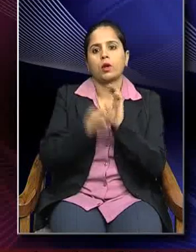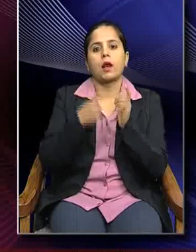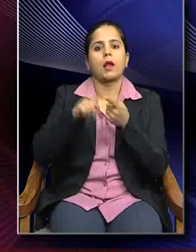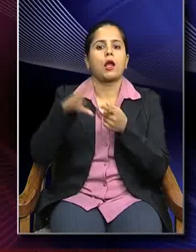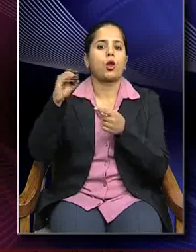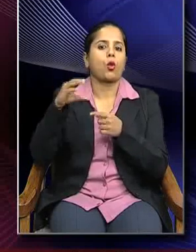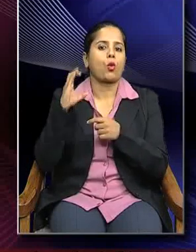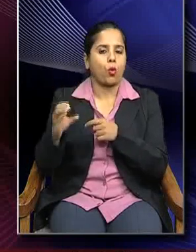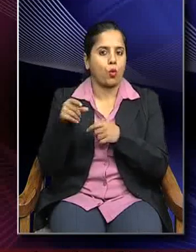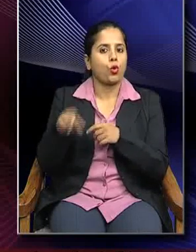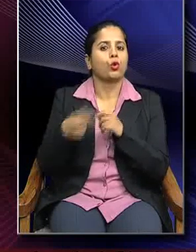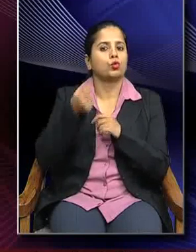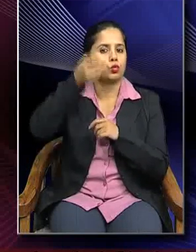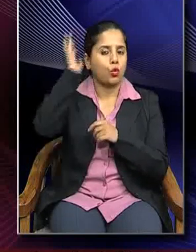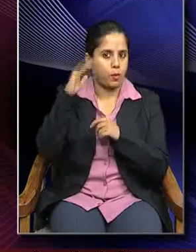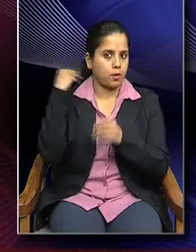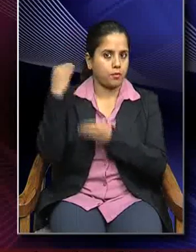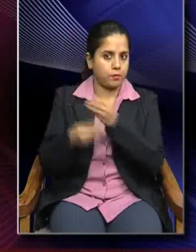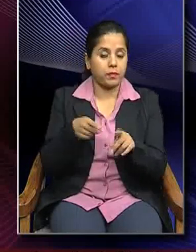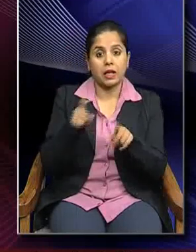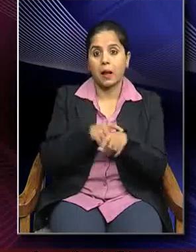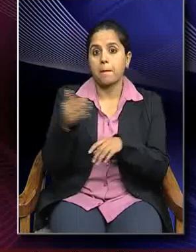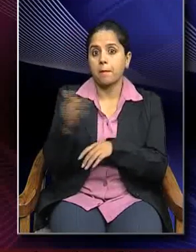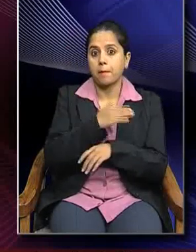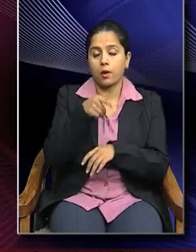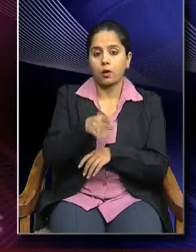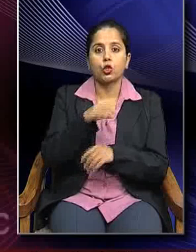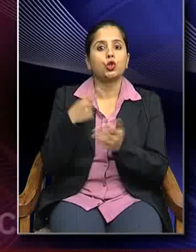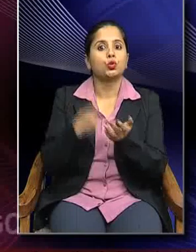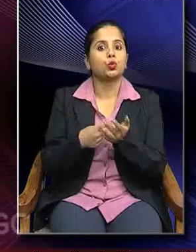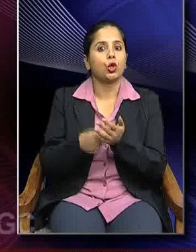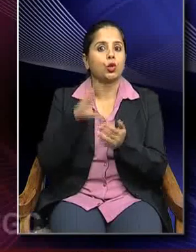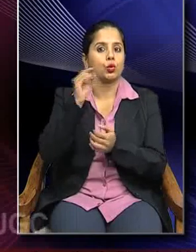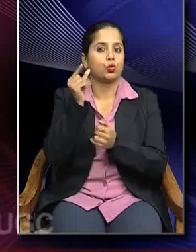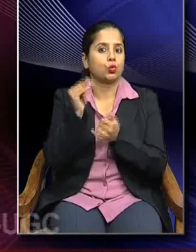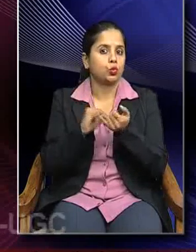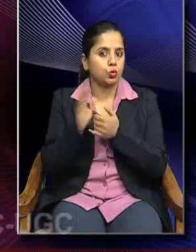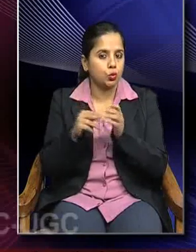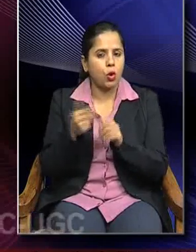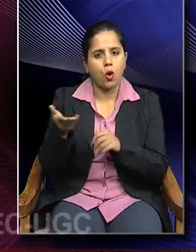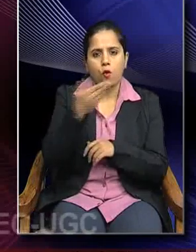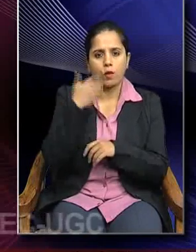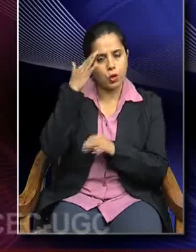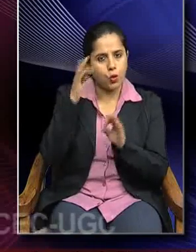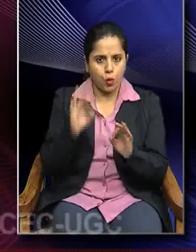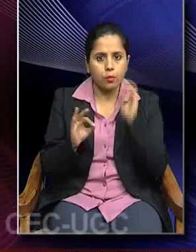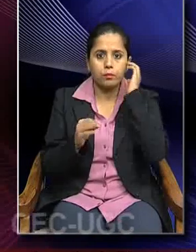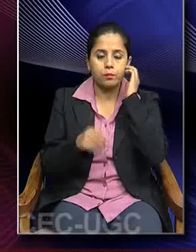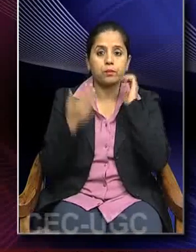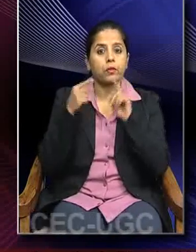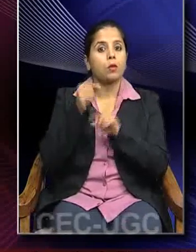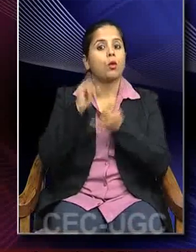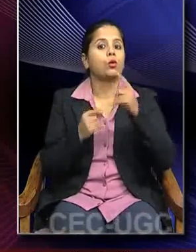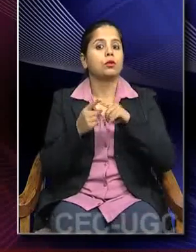because around this time it was the rule of Kushanas and all of us know that in the post-Maurian